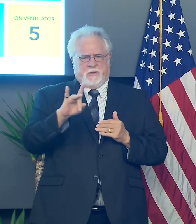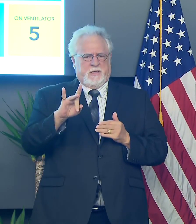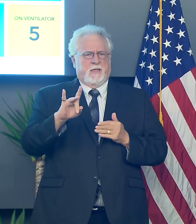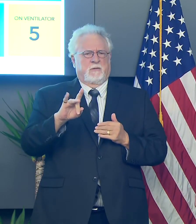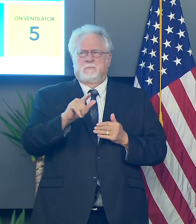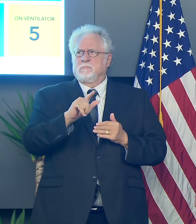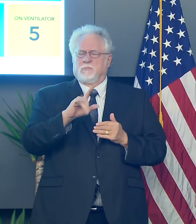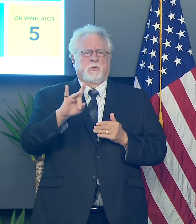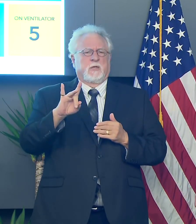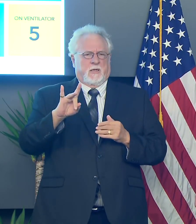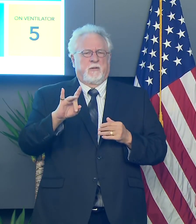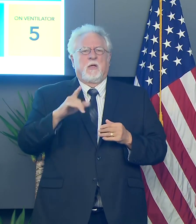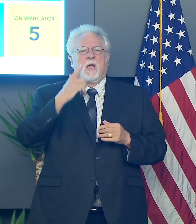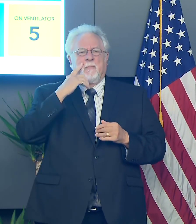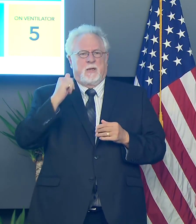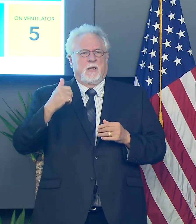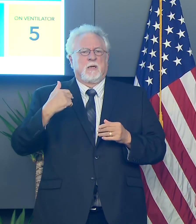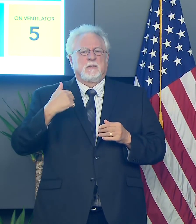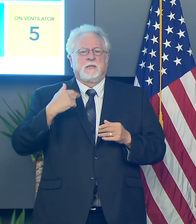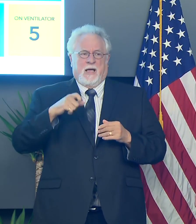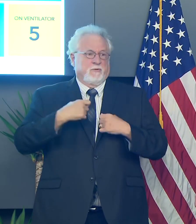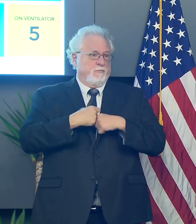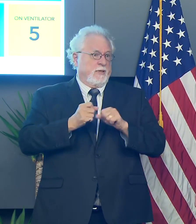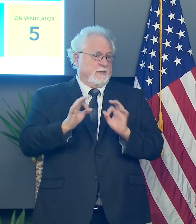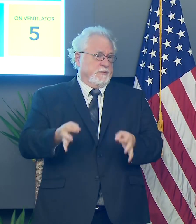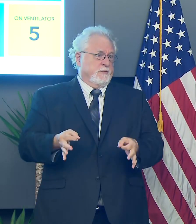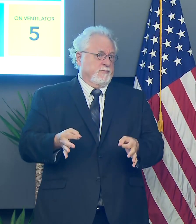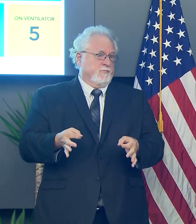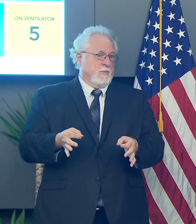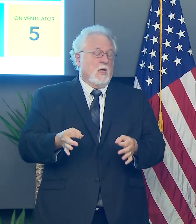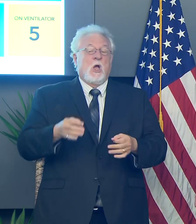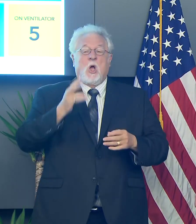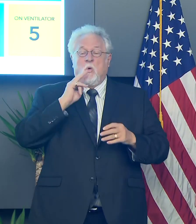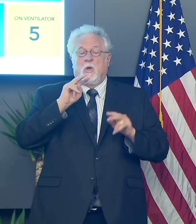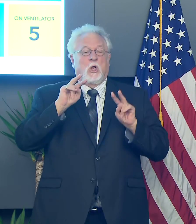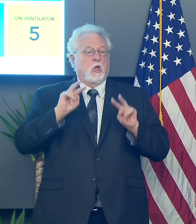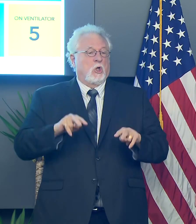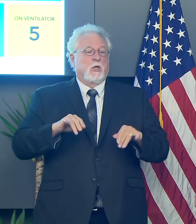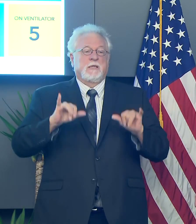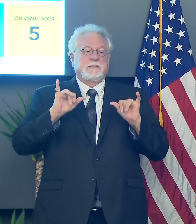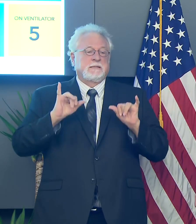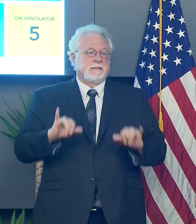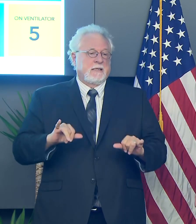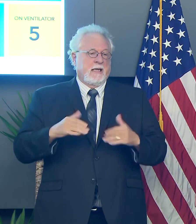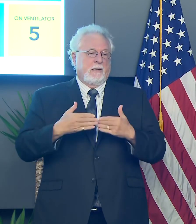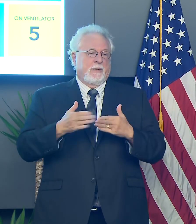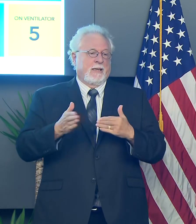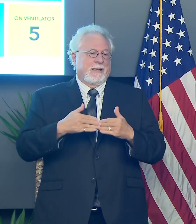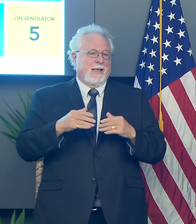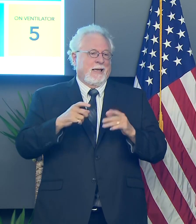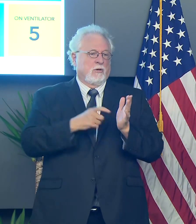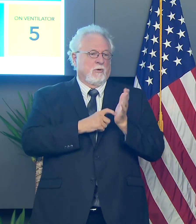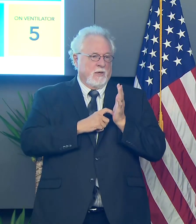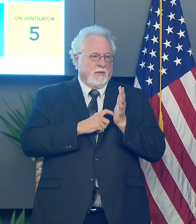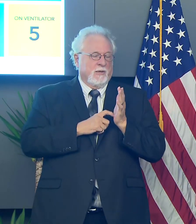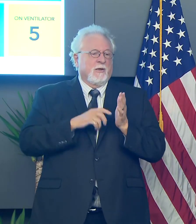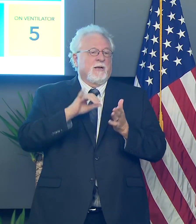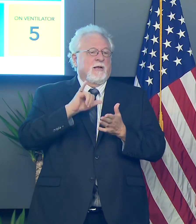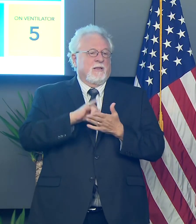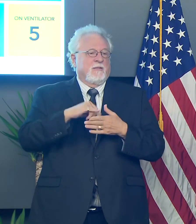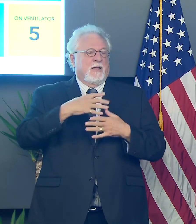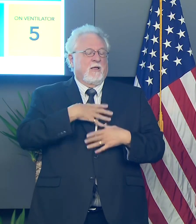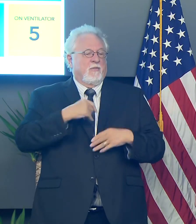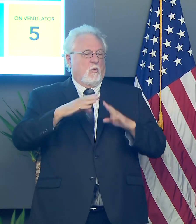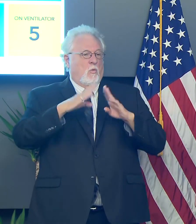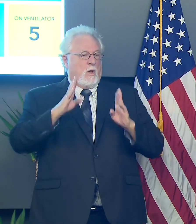um, because we obviously have to make a decision. We will look at the same gating criteria that the White House made part of